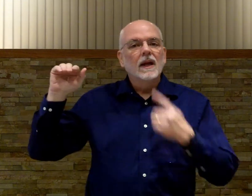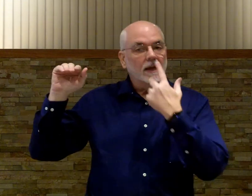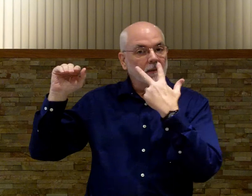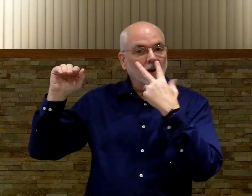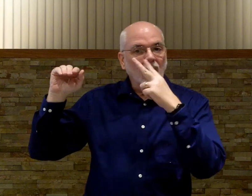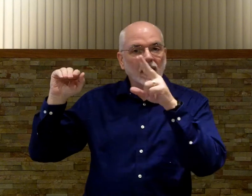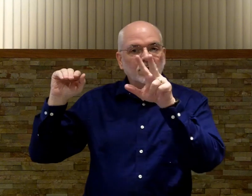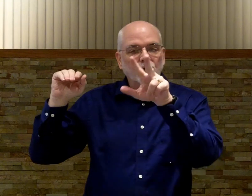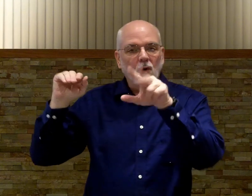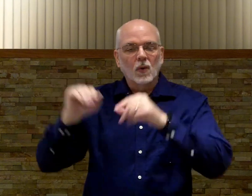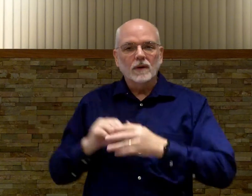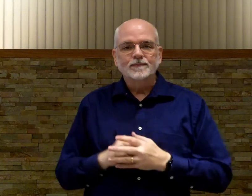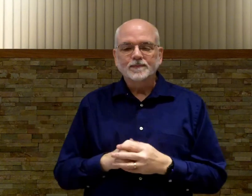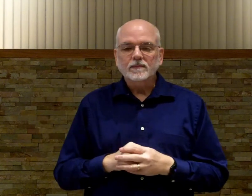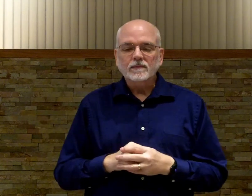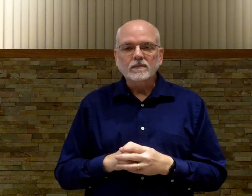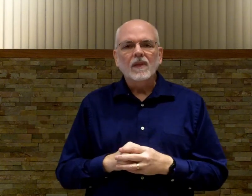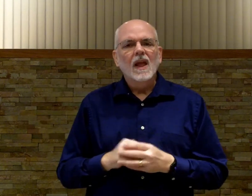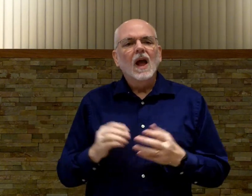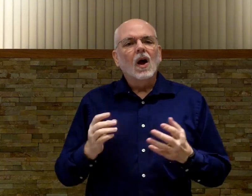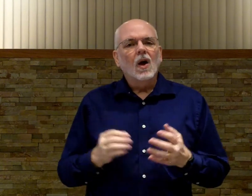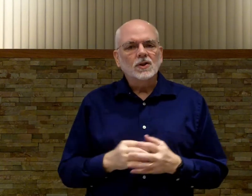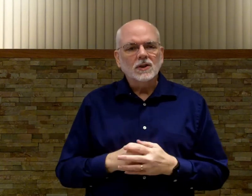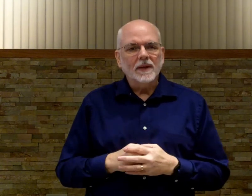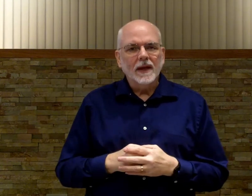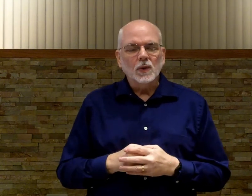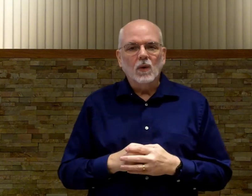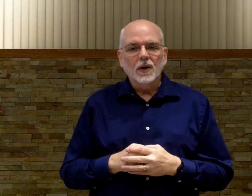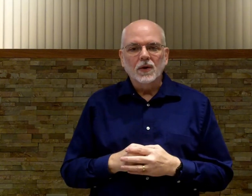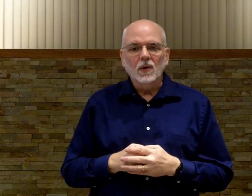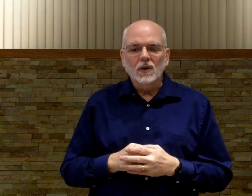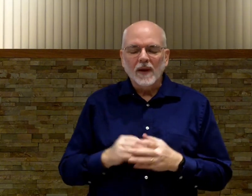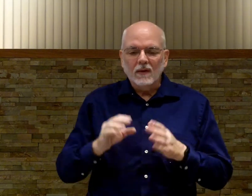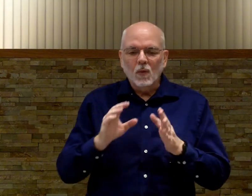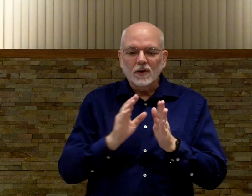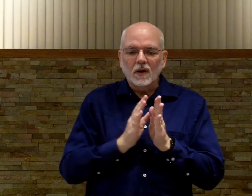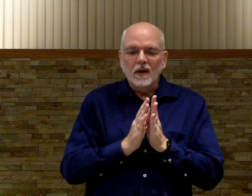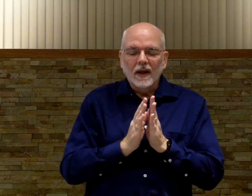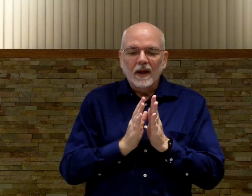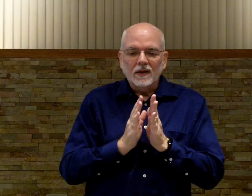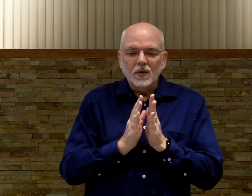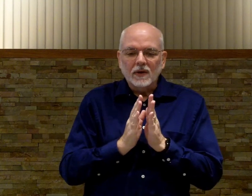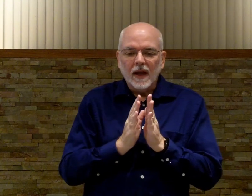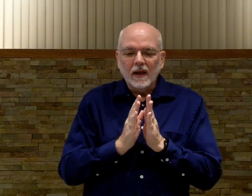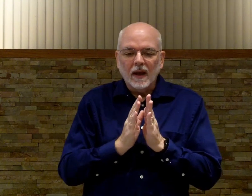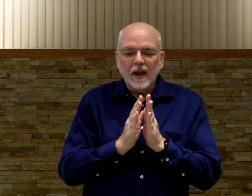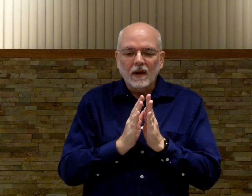Keep your eyes forward. Also, something else we want to do is we want to to take and